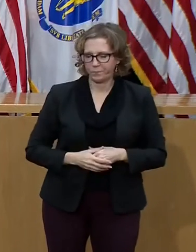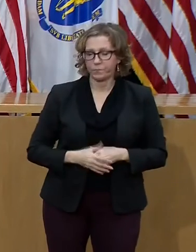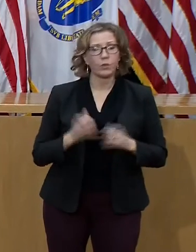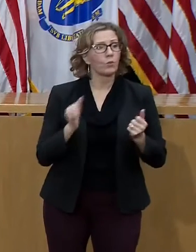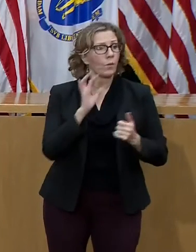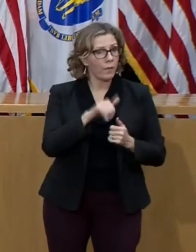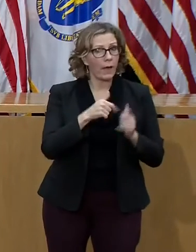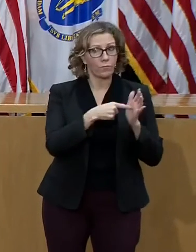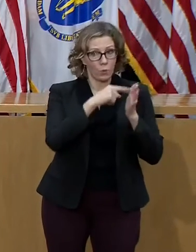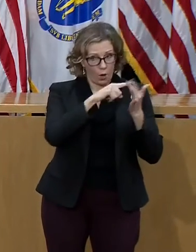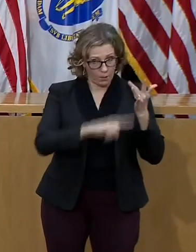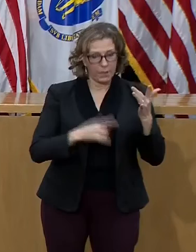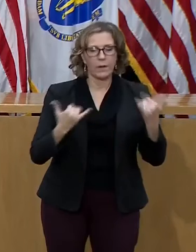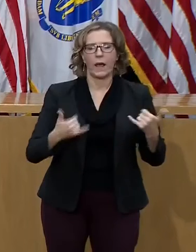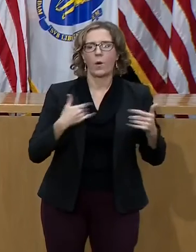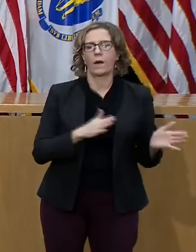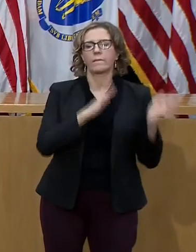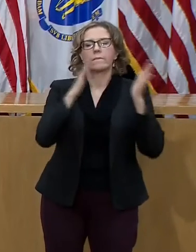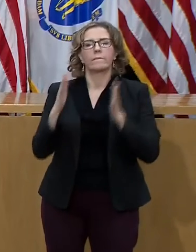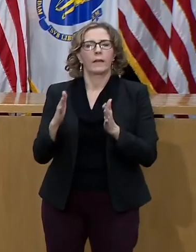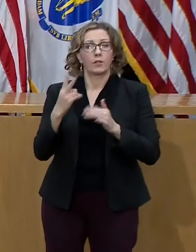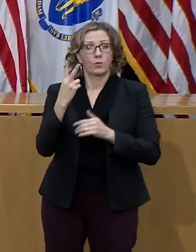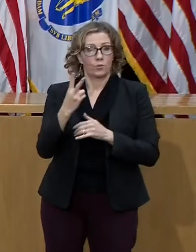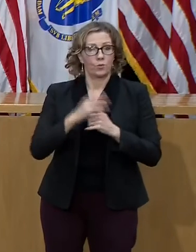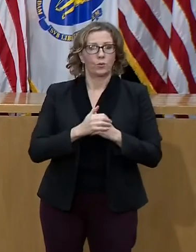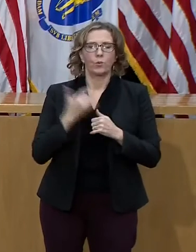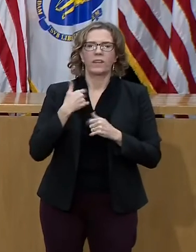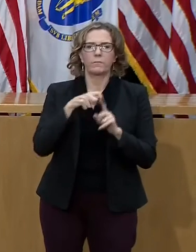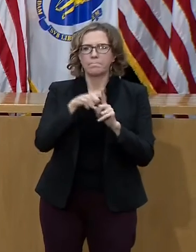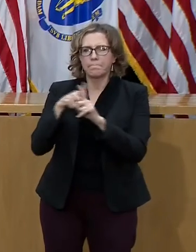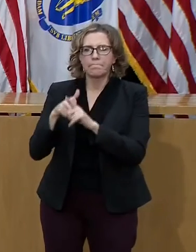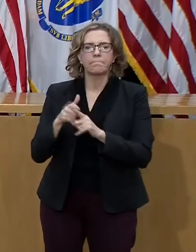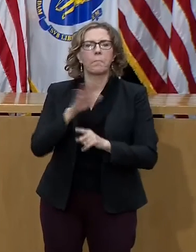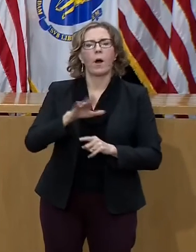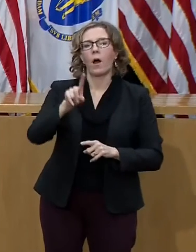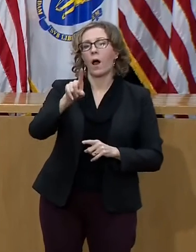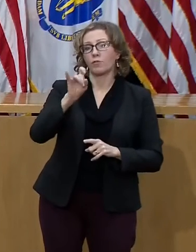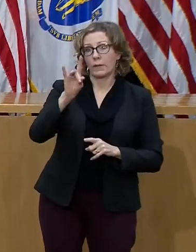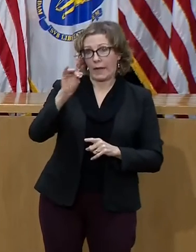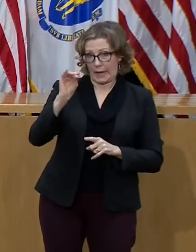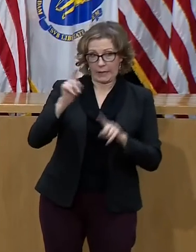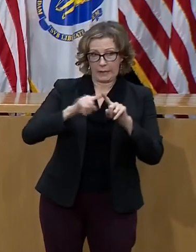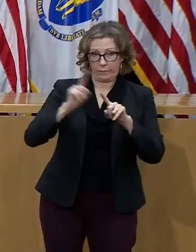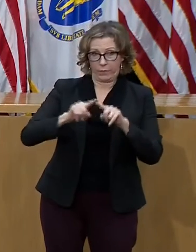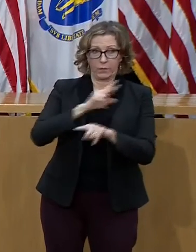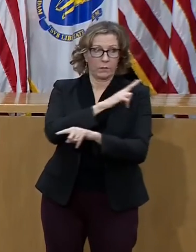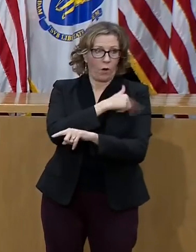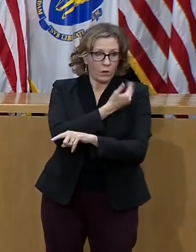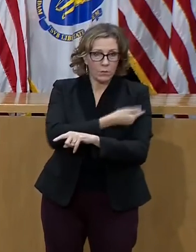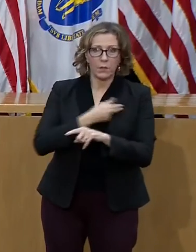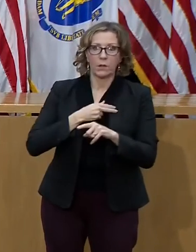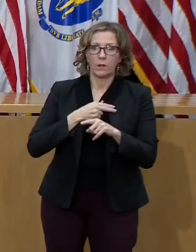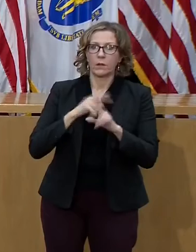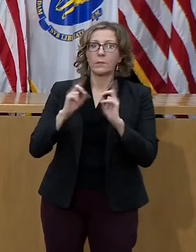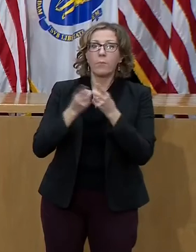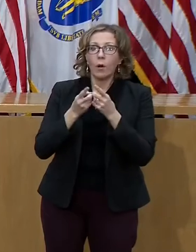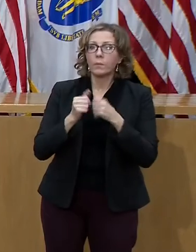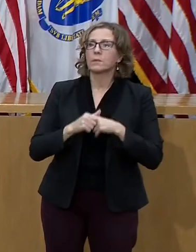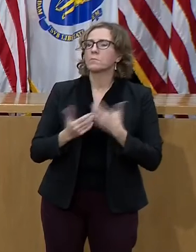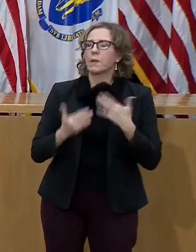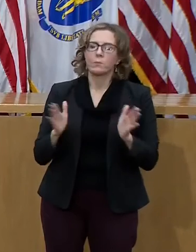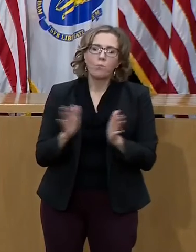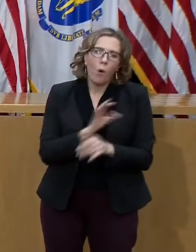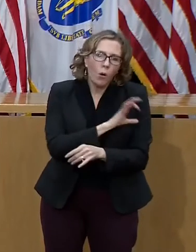or pathway two is 180 local health departments and a number of healthcare providers from CHCs to hospitals to large